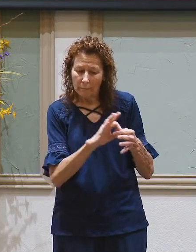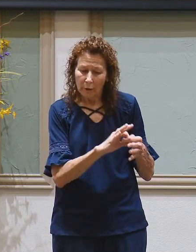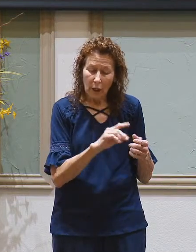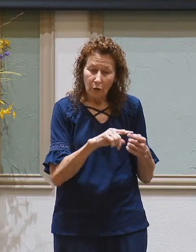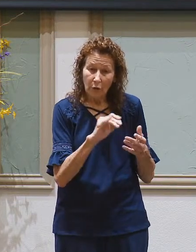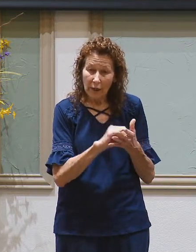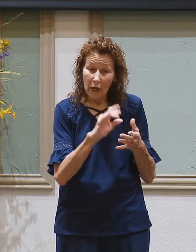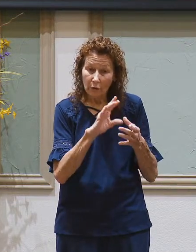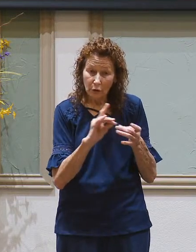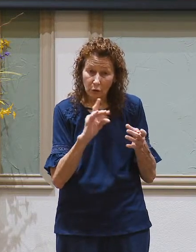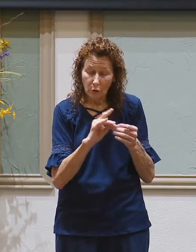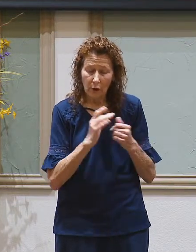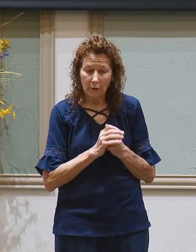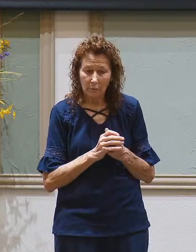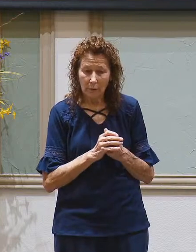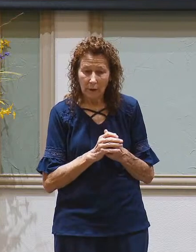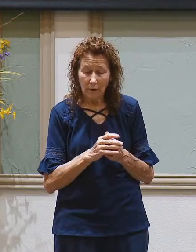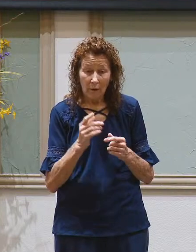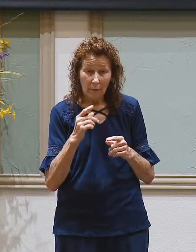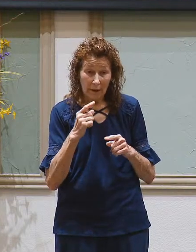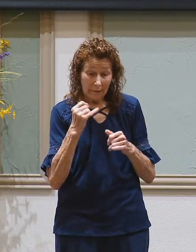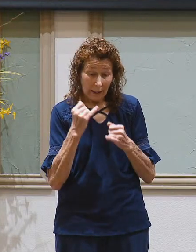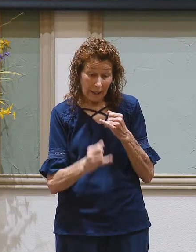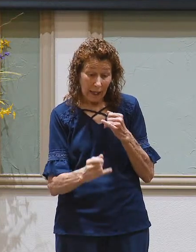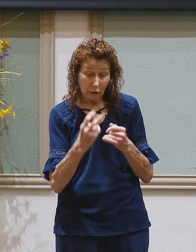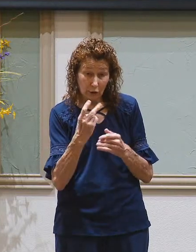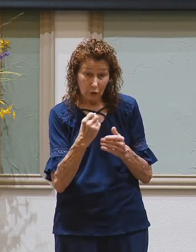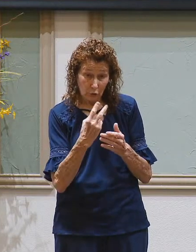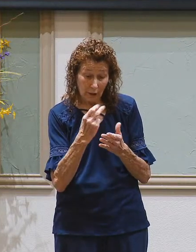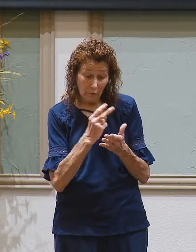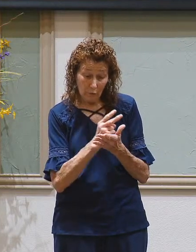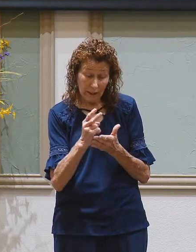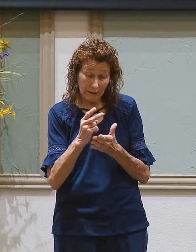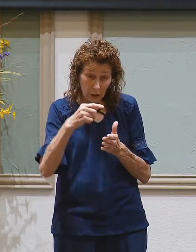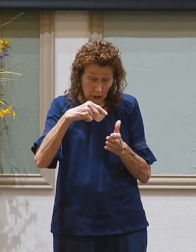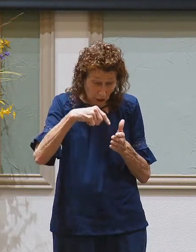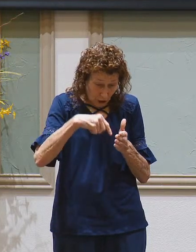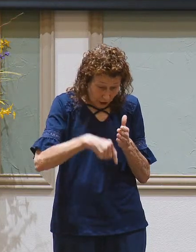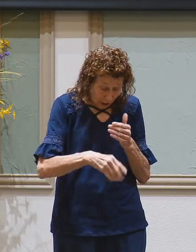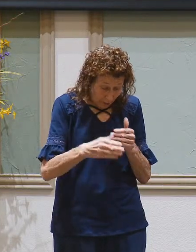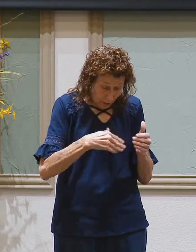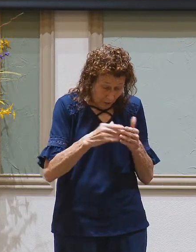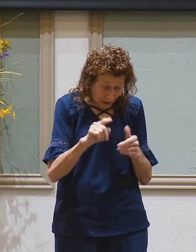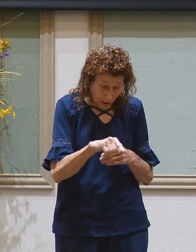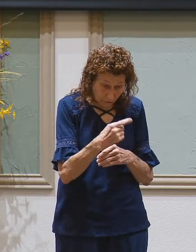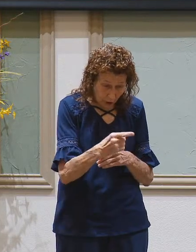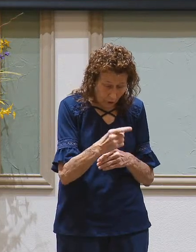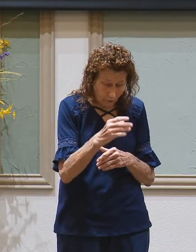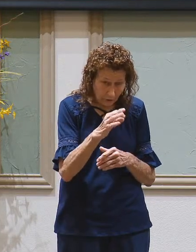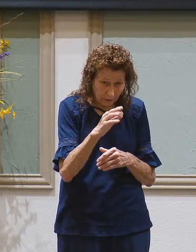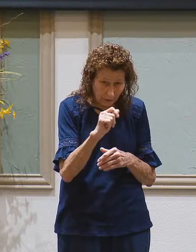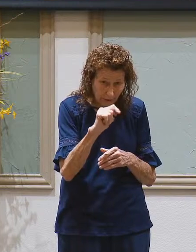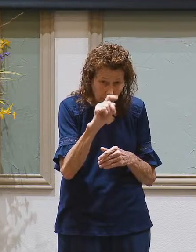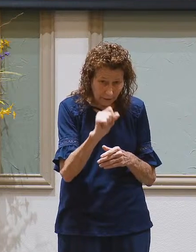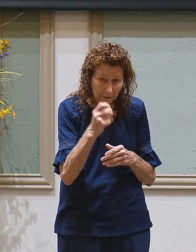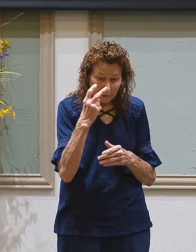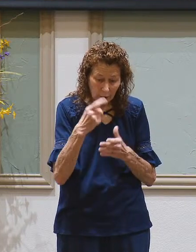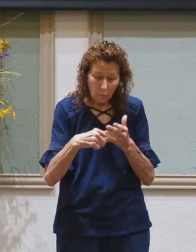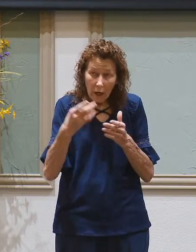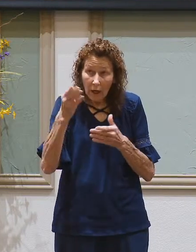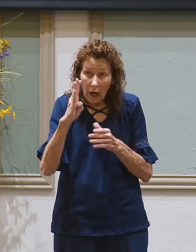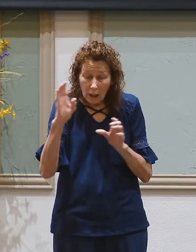But I hope that over the course of the last 12 weeks, we've gone deeper than just the facts to kind of see what God's up to.